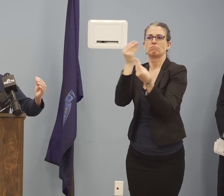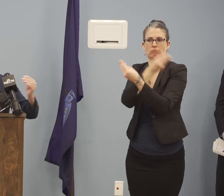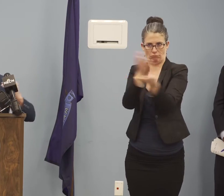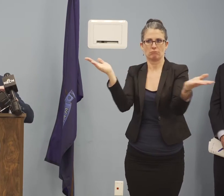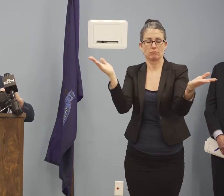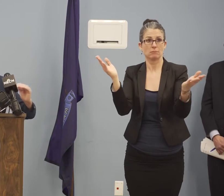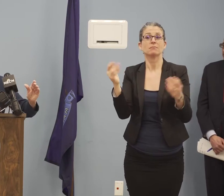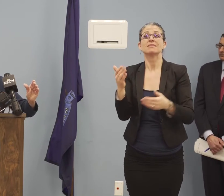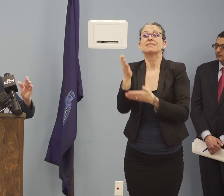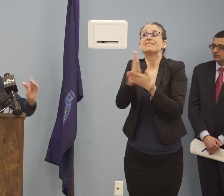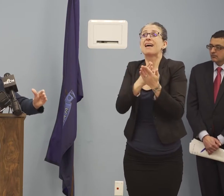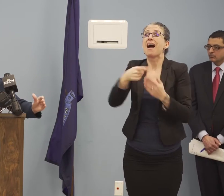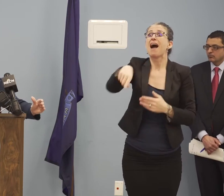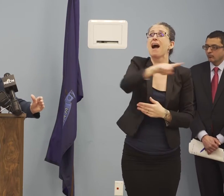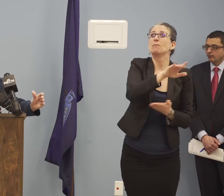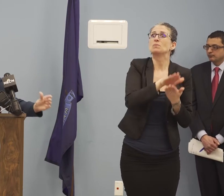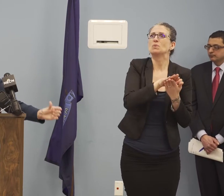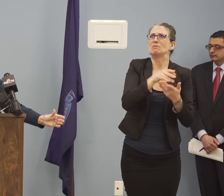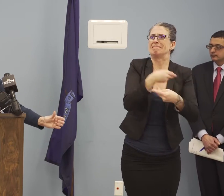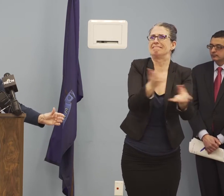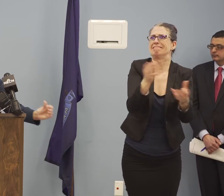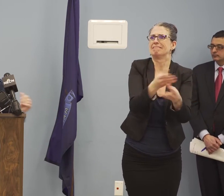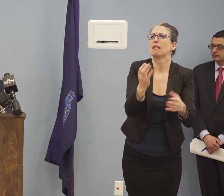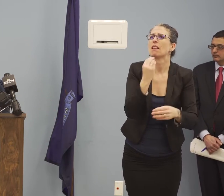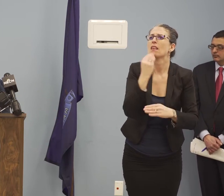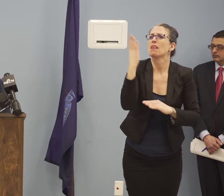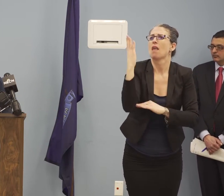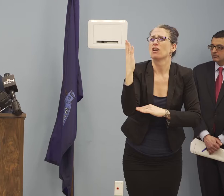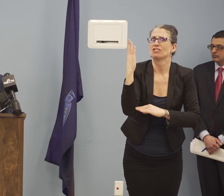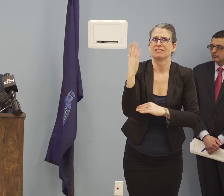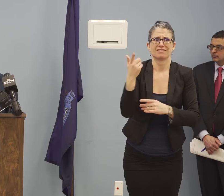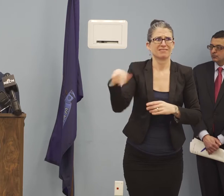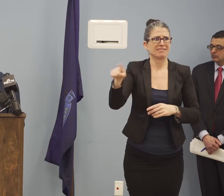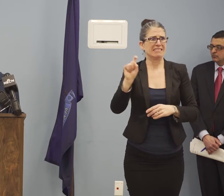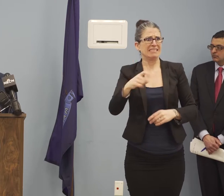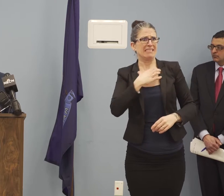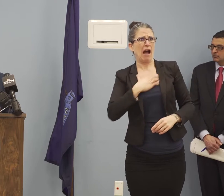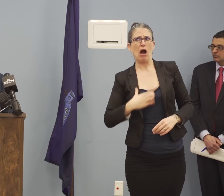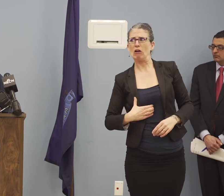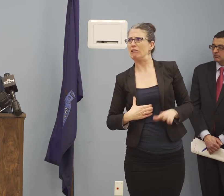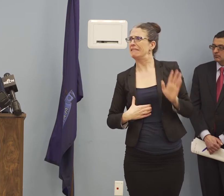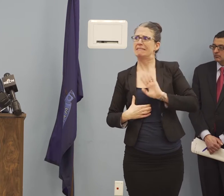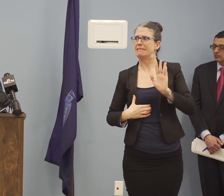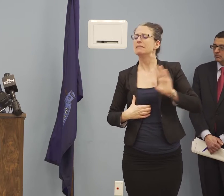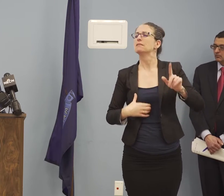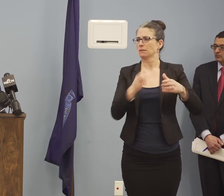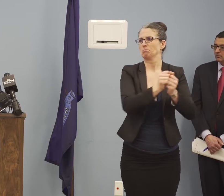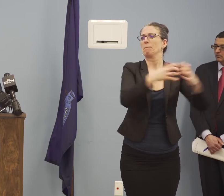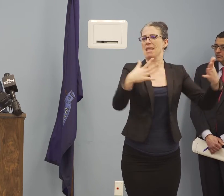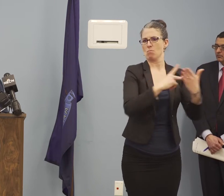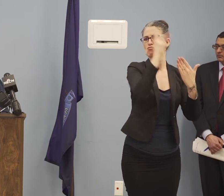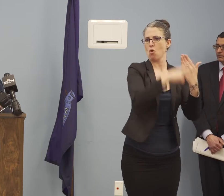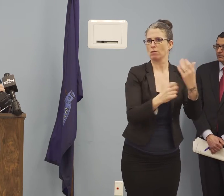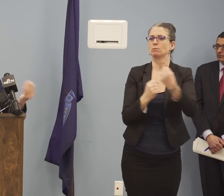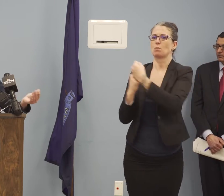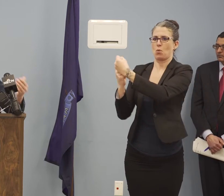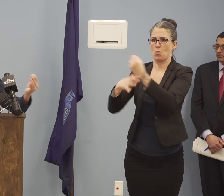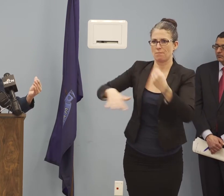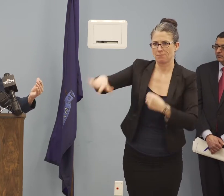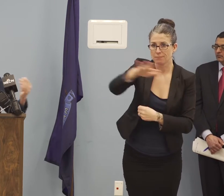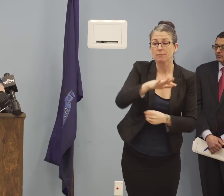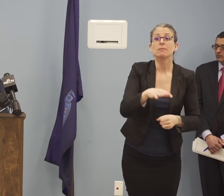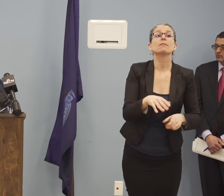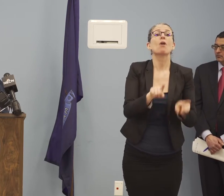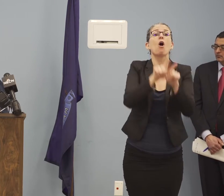expanding and delivering by school bus to the kids in the community. Schools in many districts are incorporating tele